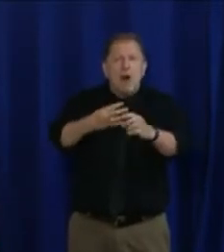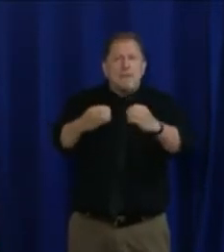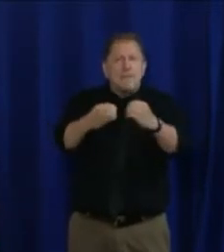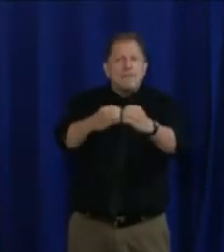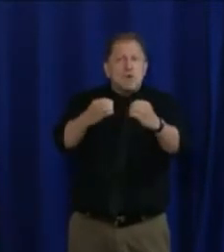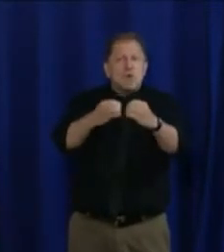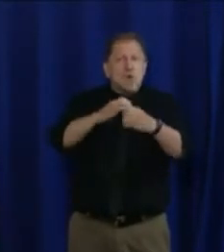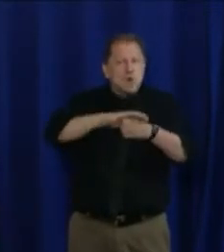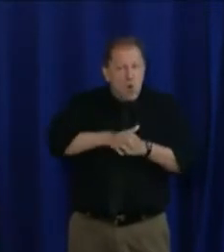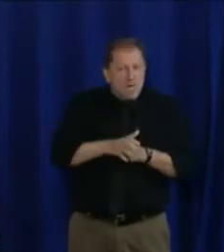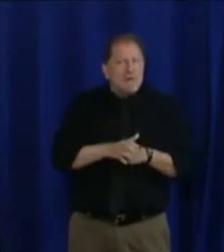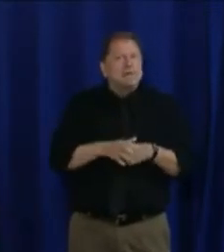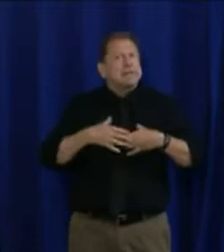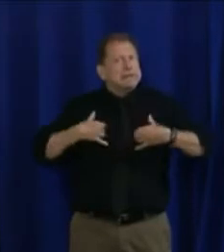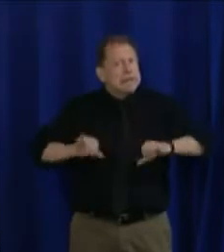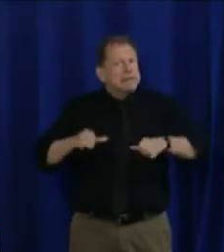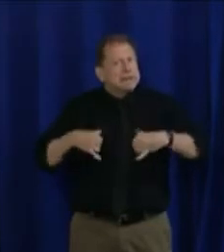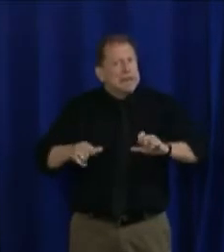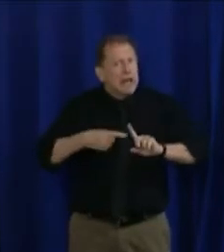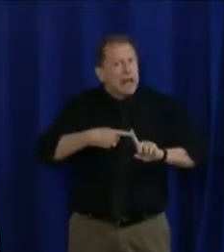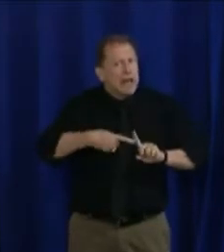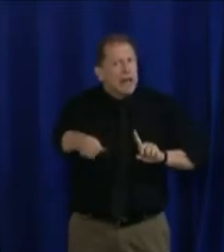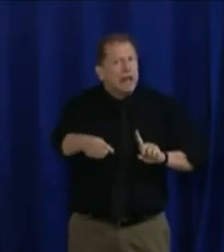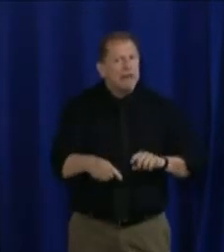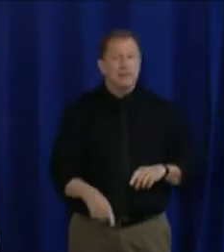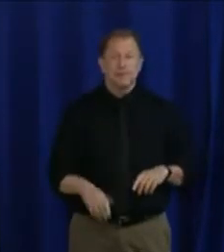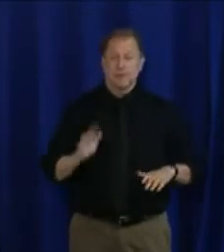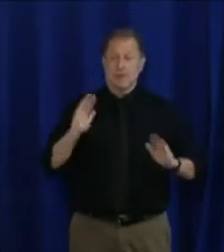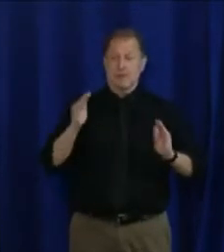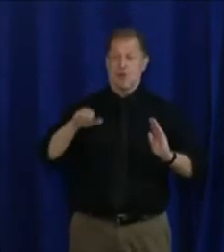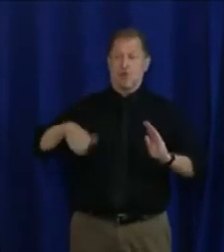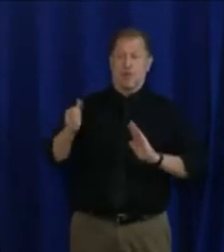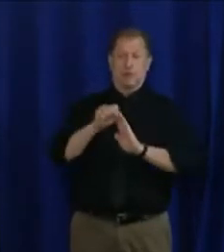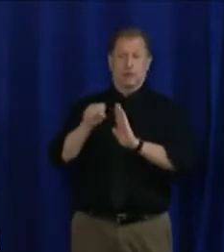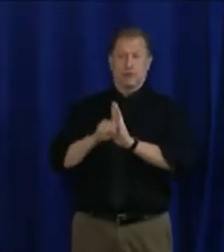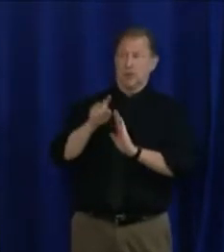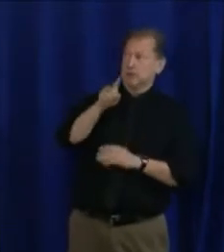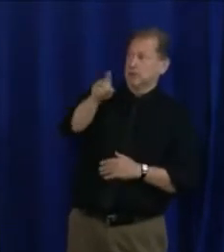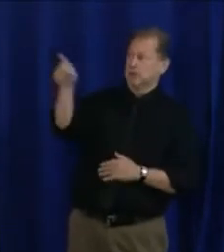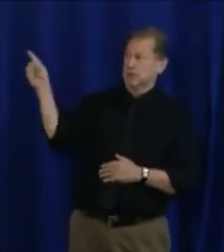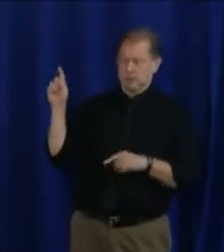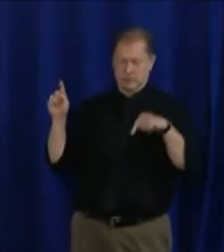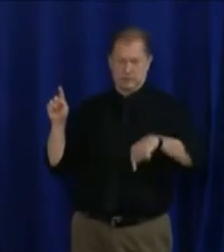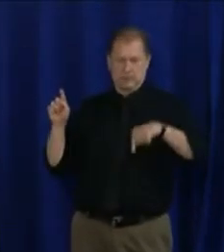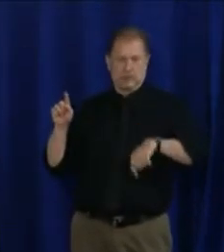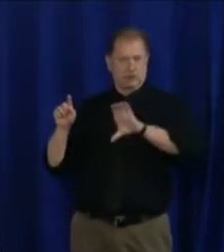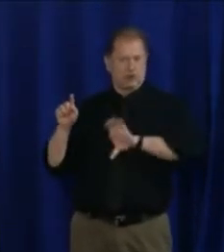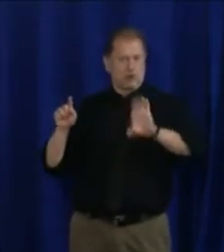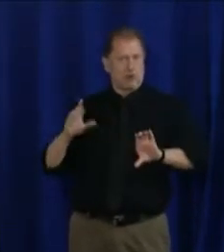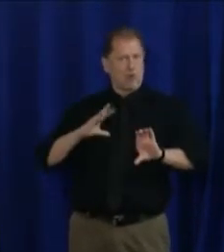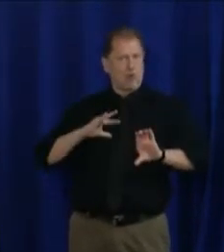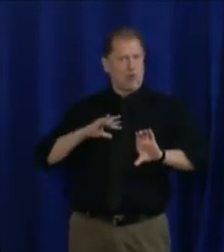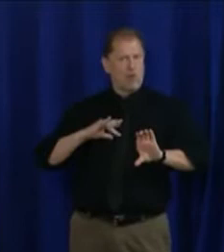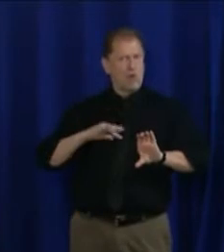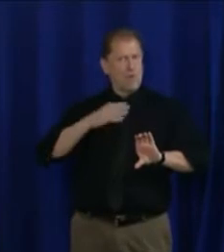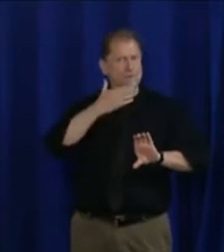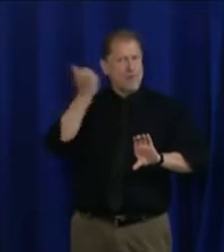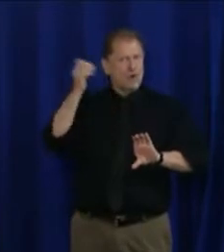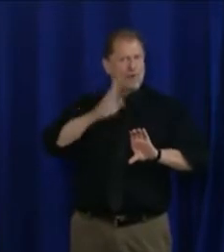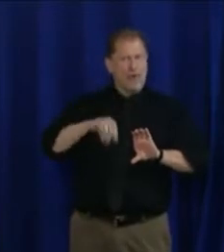metrics are tracking better than the rest of the country, but that doesn't mean that we can ever let our guard down.